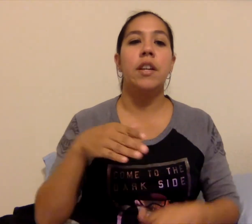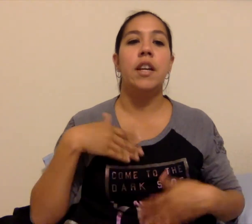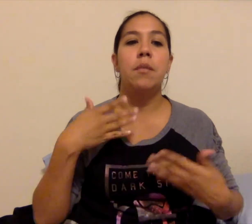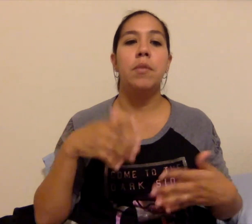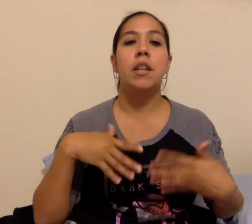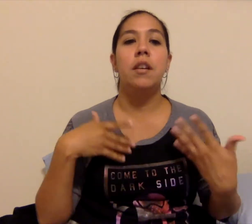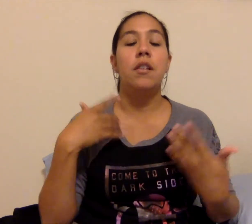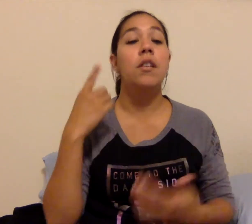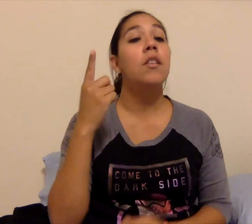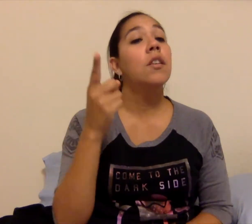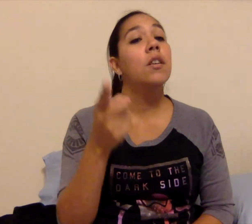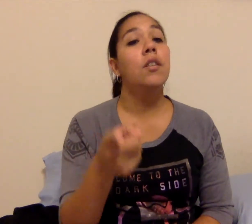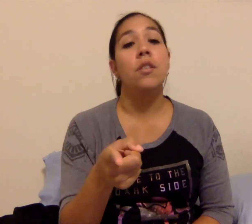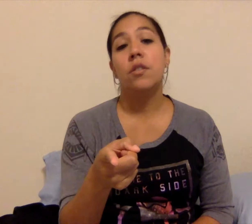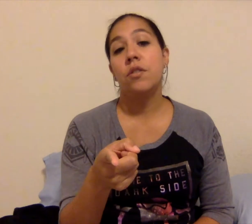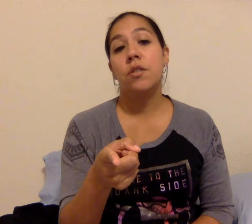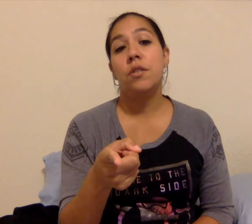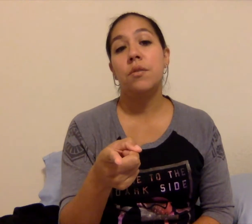happier, aren't you?